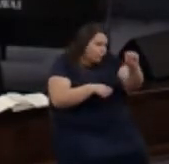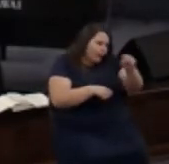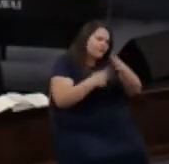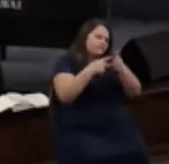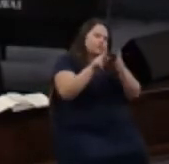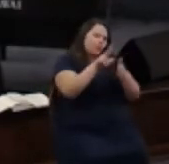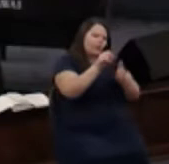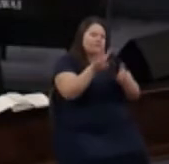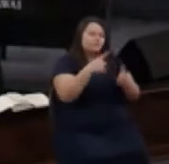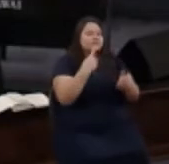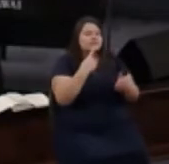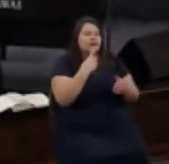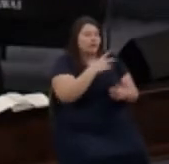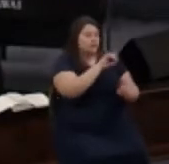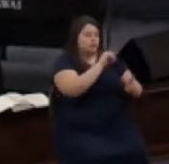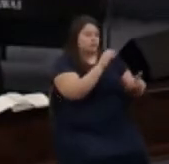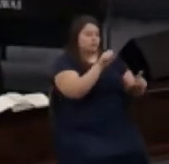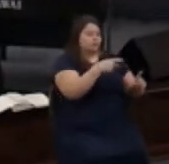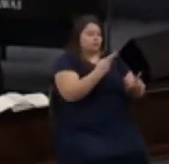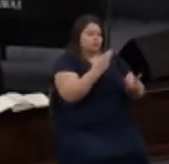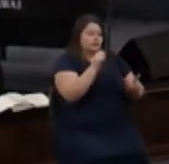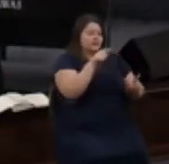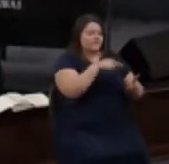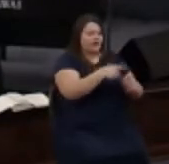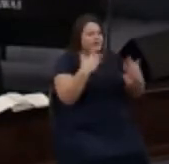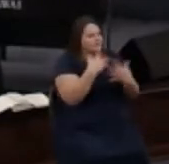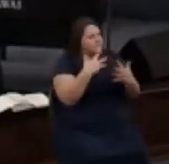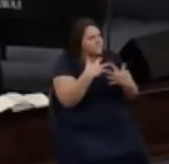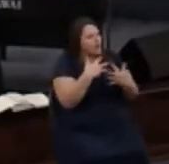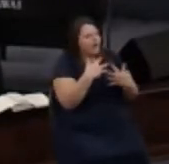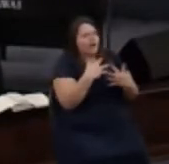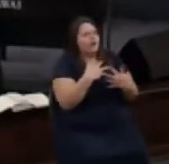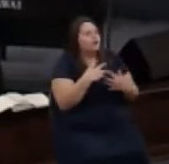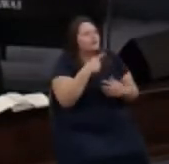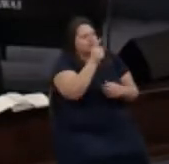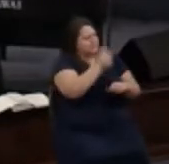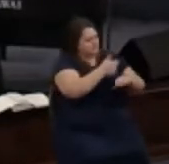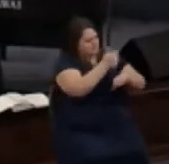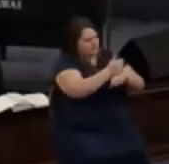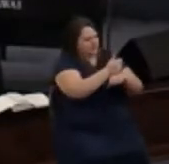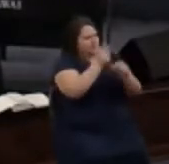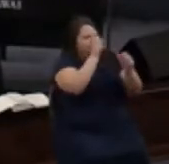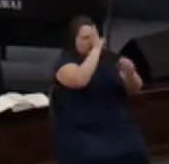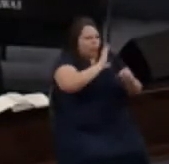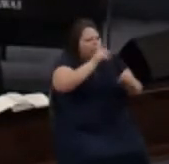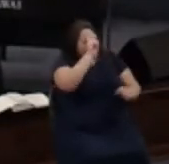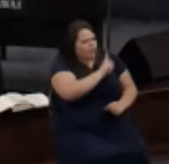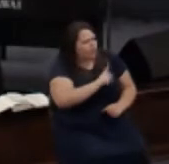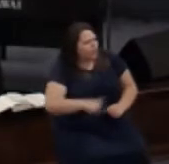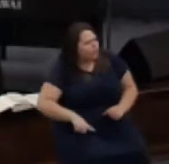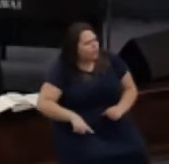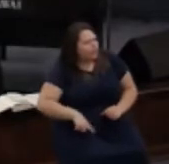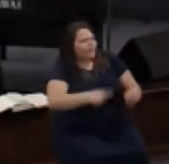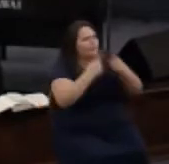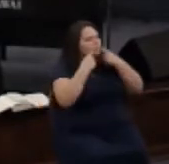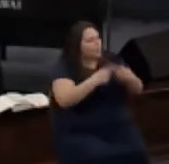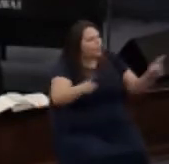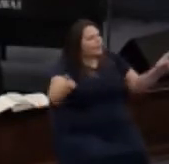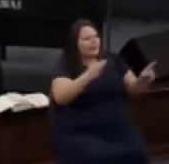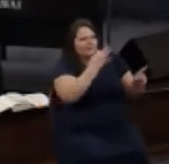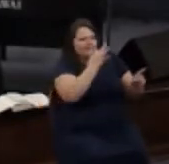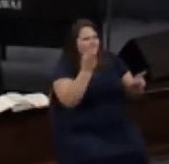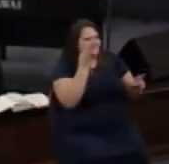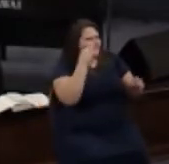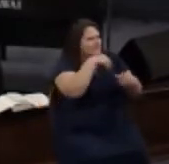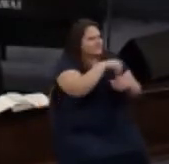then Jehoshaphat was afraid and set his face to seek the Lord and proclaimed a fast throughout all Judah and